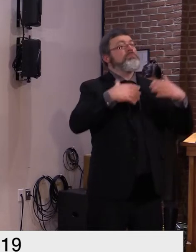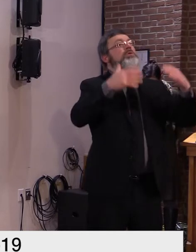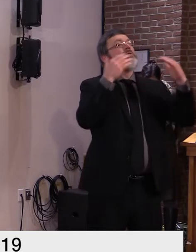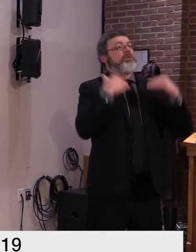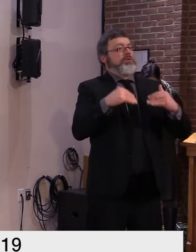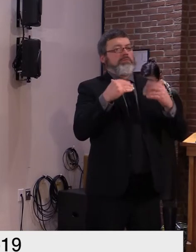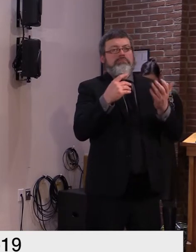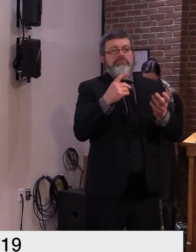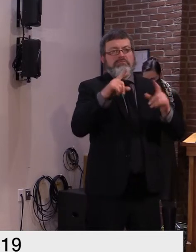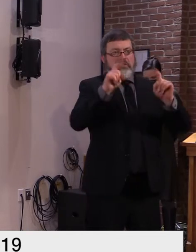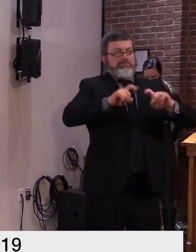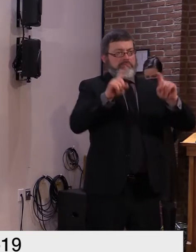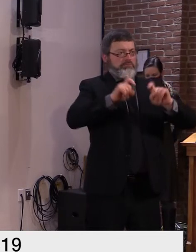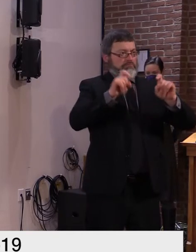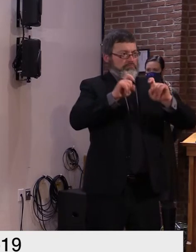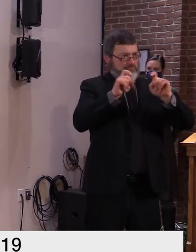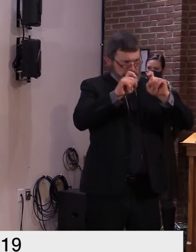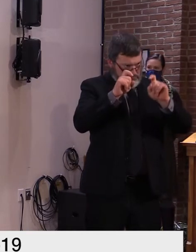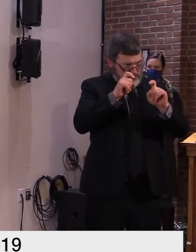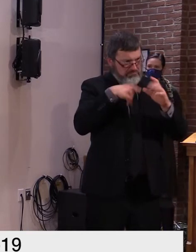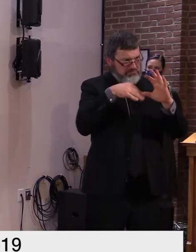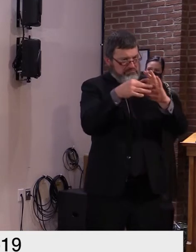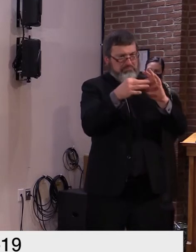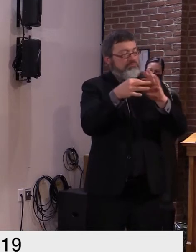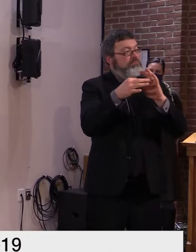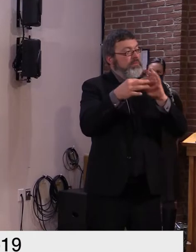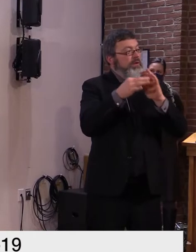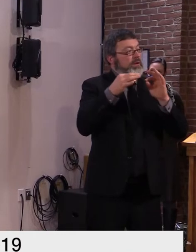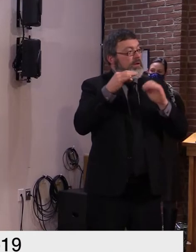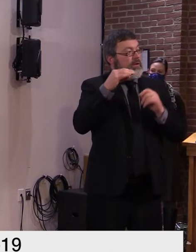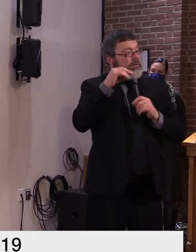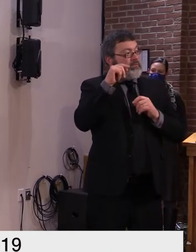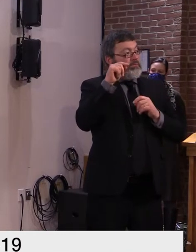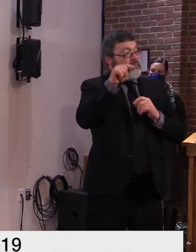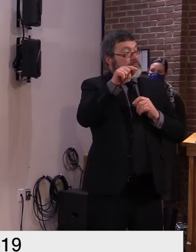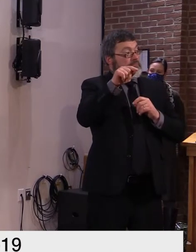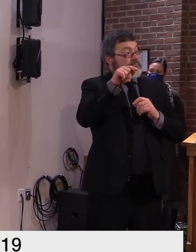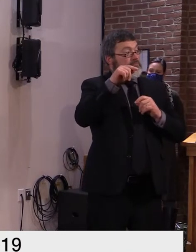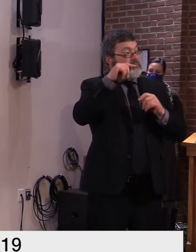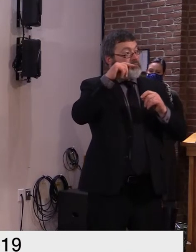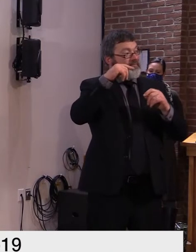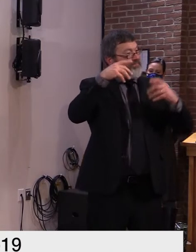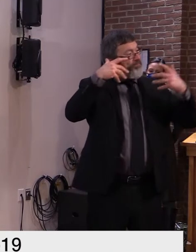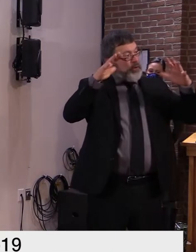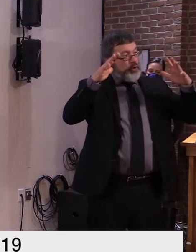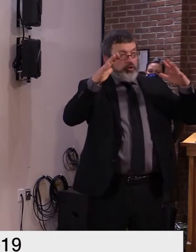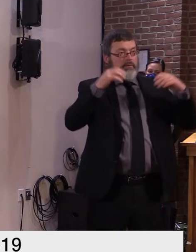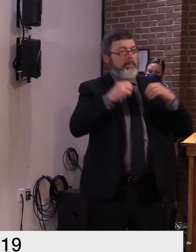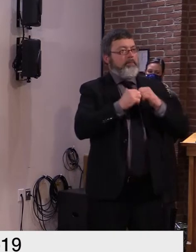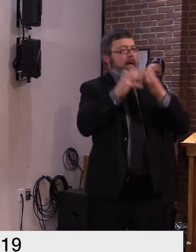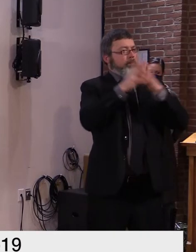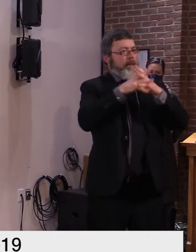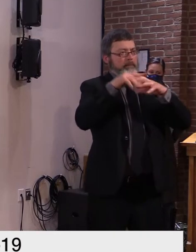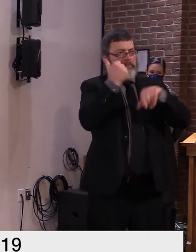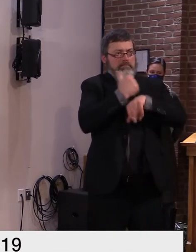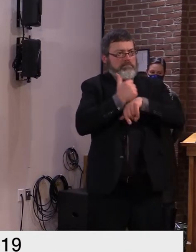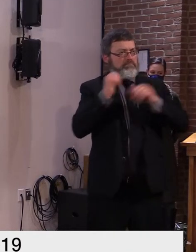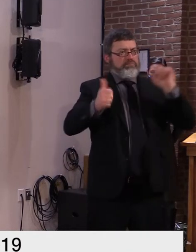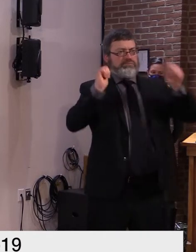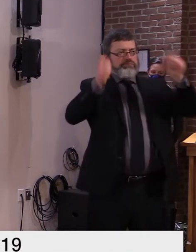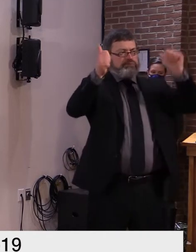uh swanton as well as wells river i wanted to talk about um more